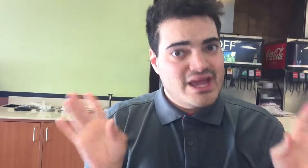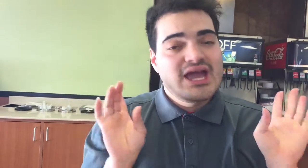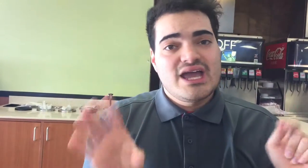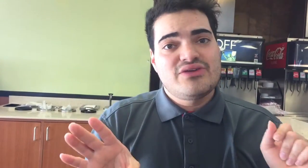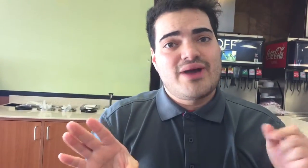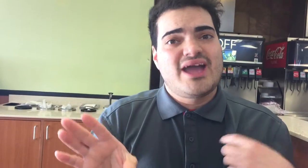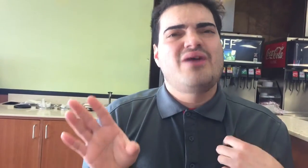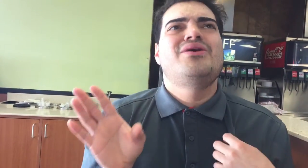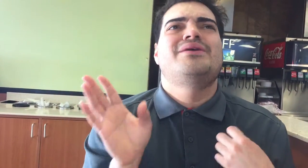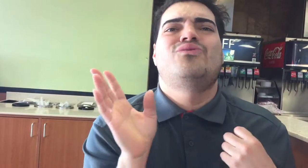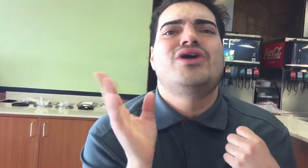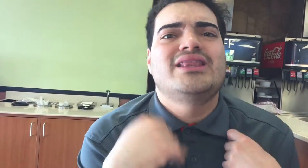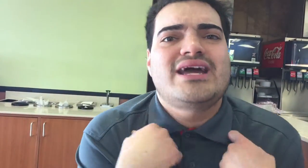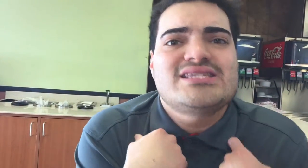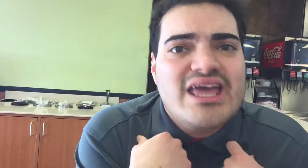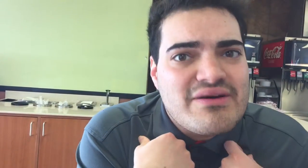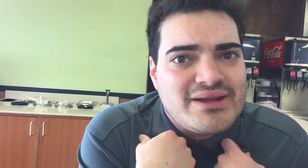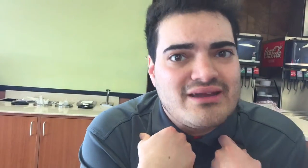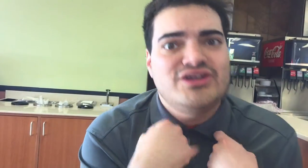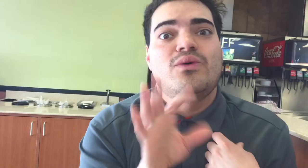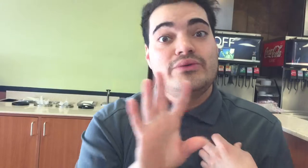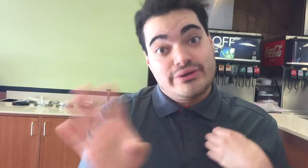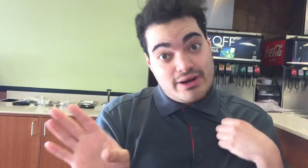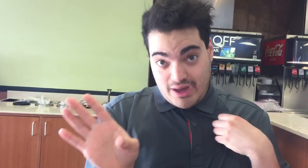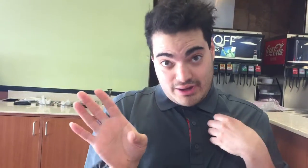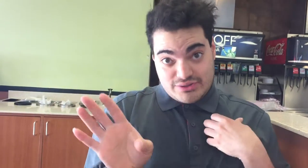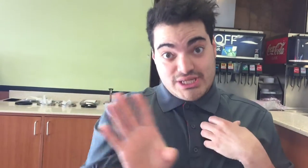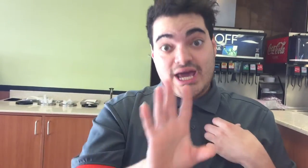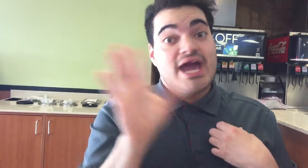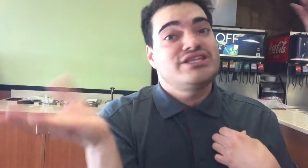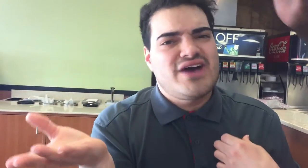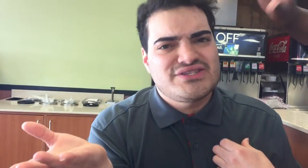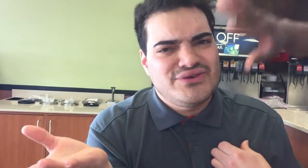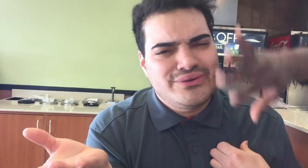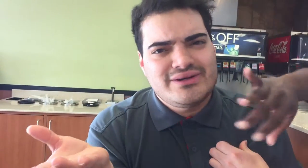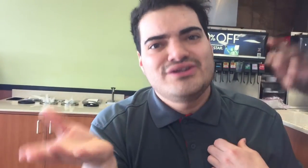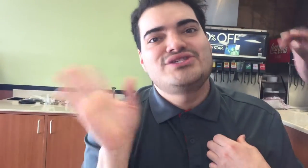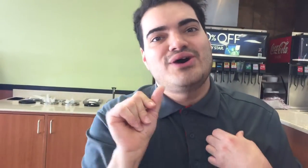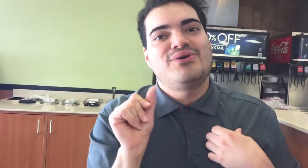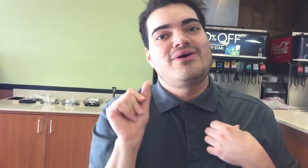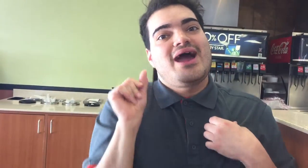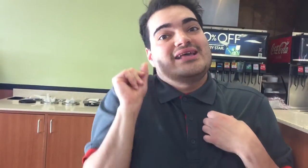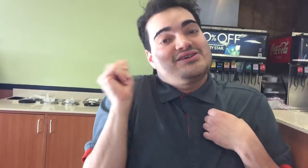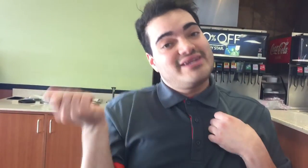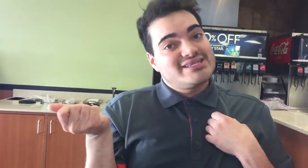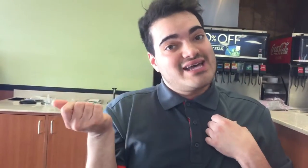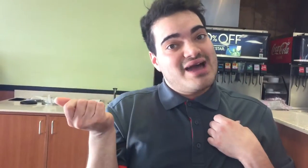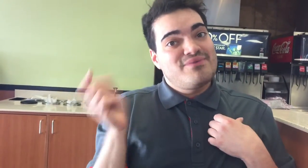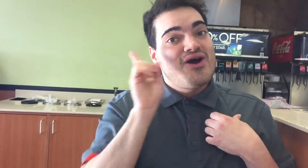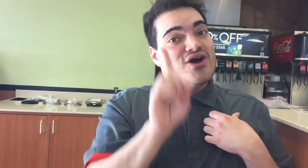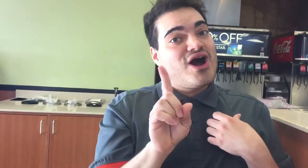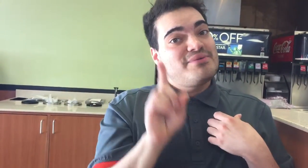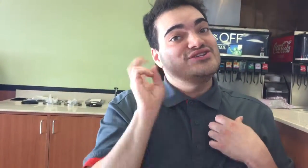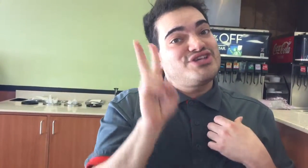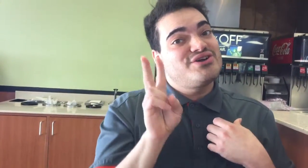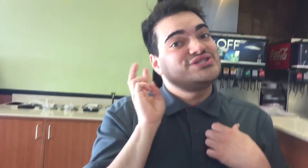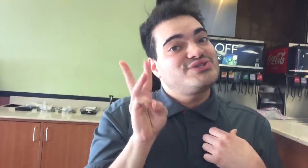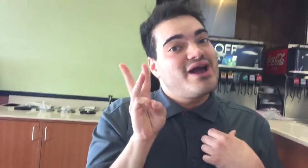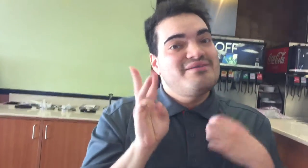either way, we've been working like a slave up in care. You already know how that goes. It's fast food. So, until the next time, comment, share, and subscribe.